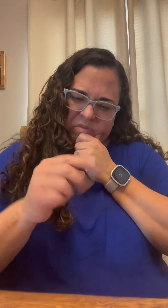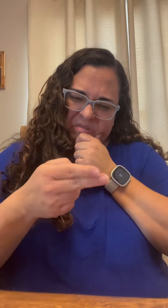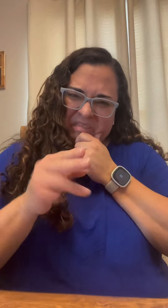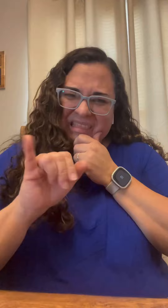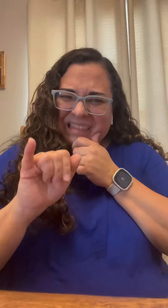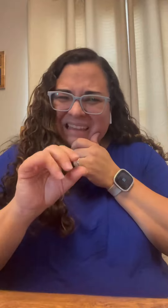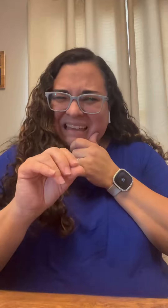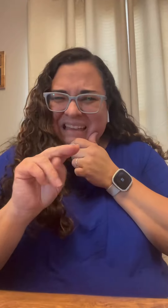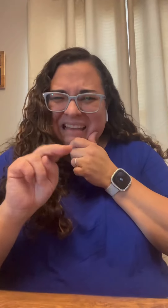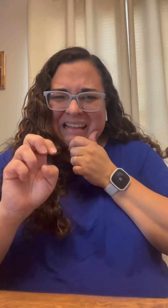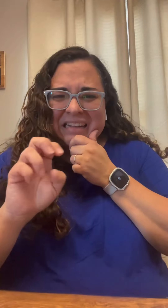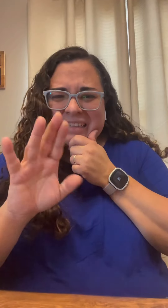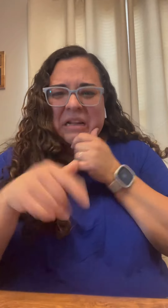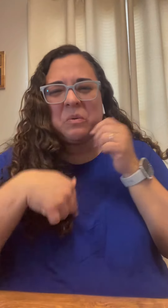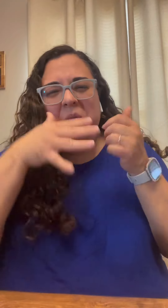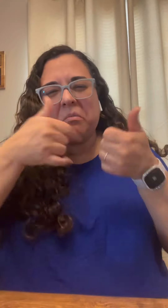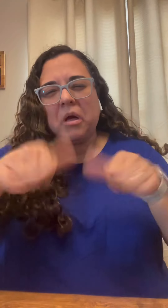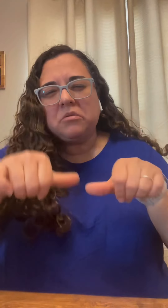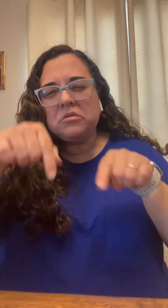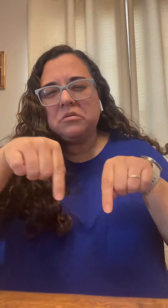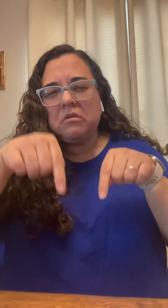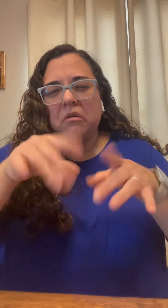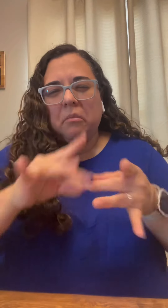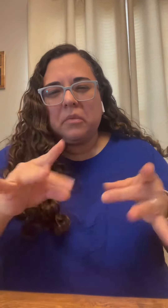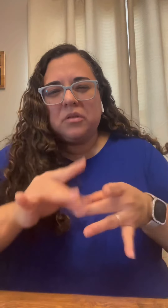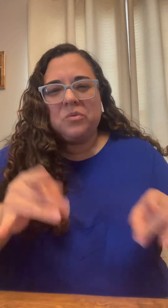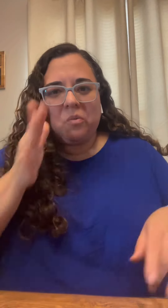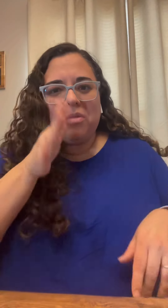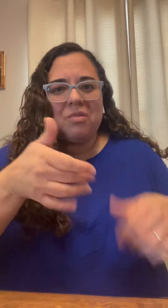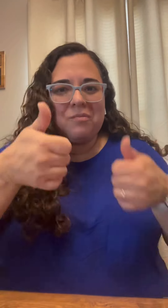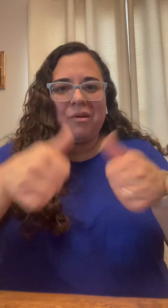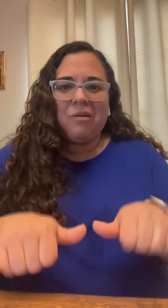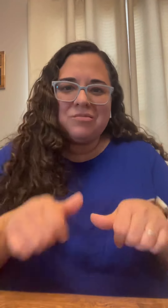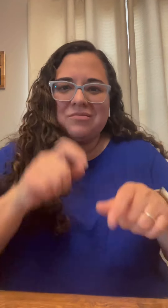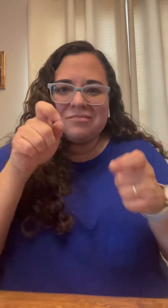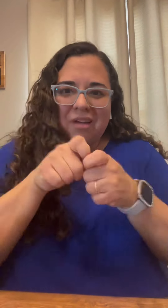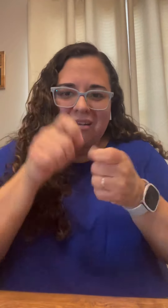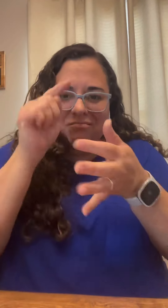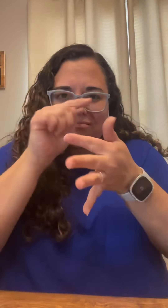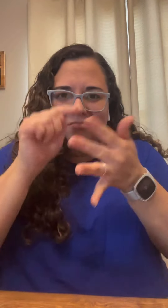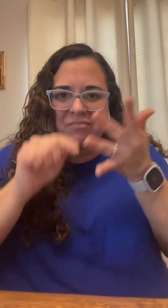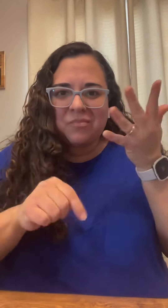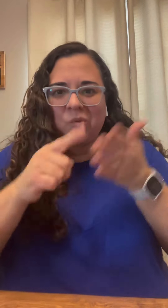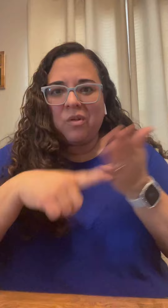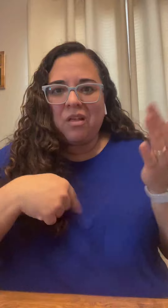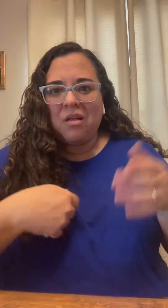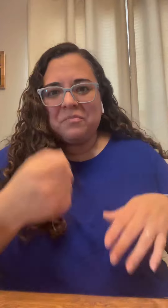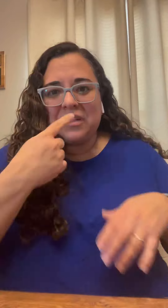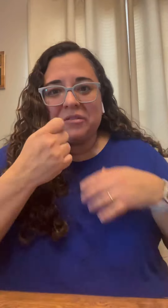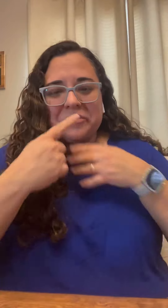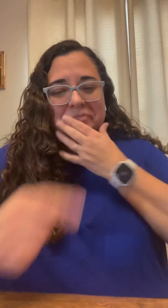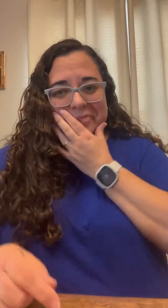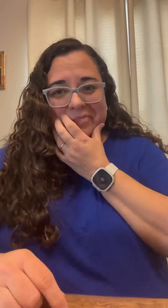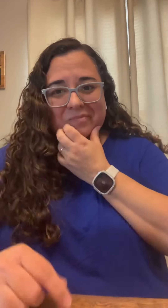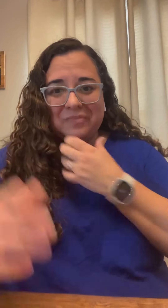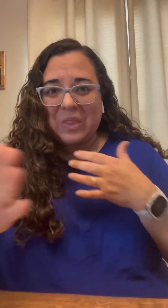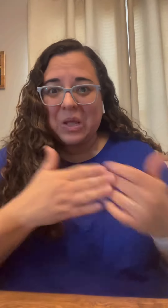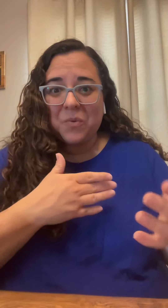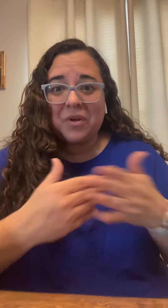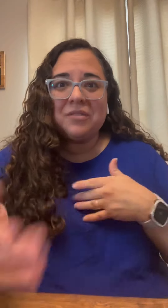it's called like glutathione or something i don't know i'll post it the name of it in the comments i'll post like